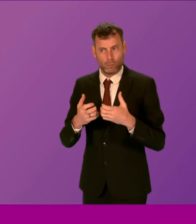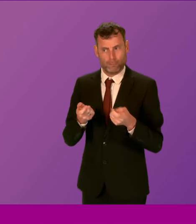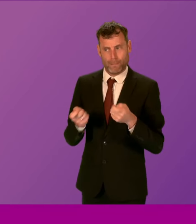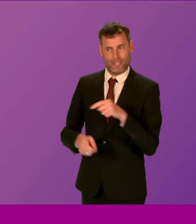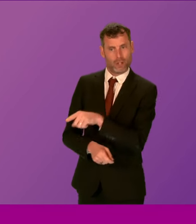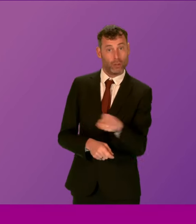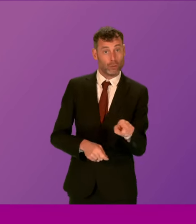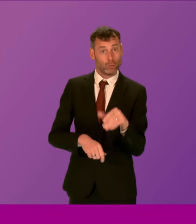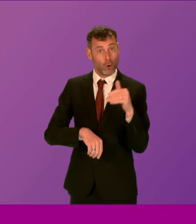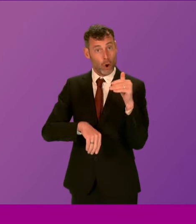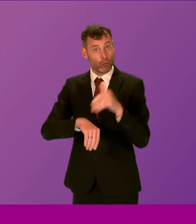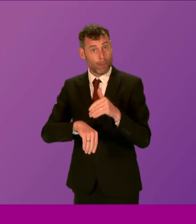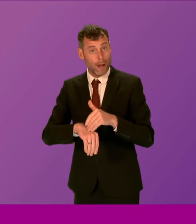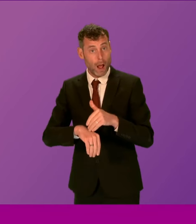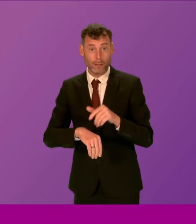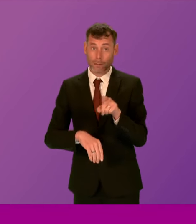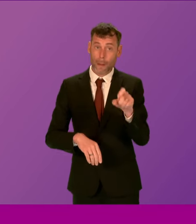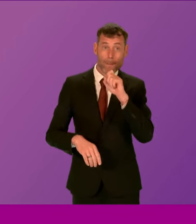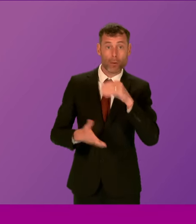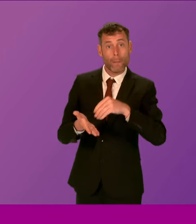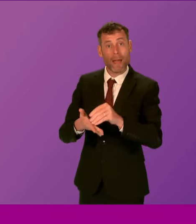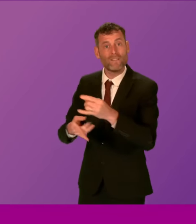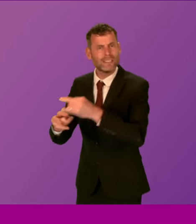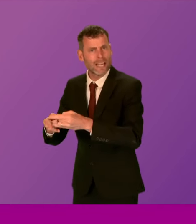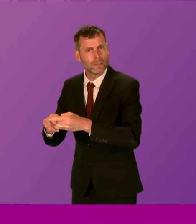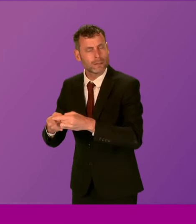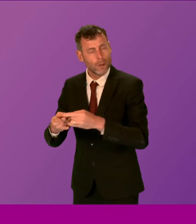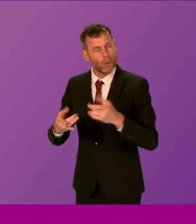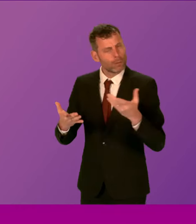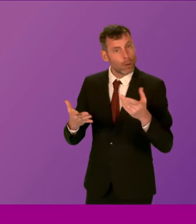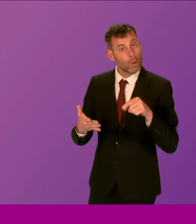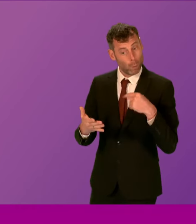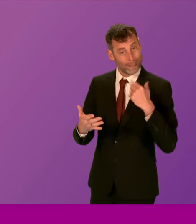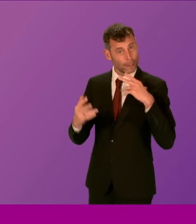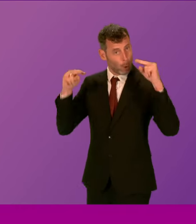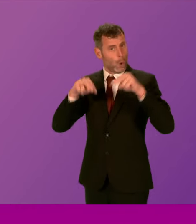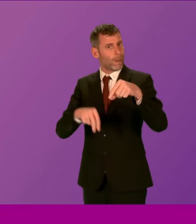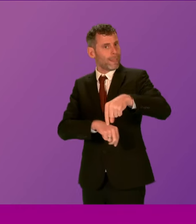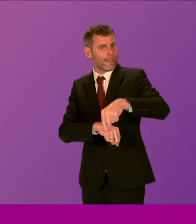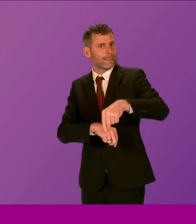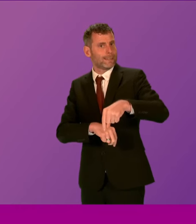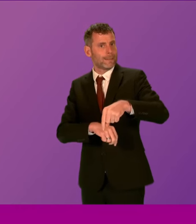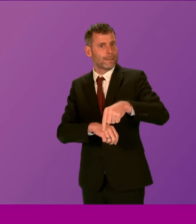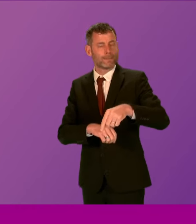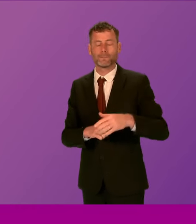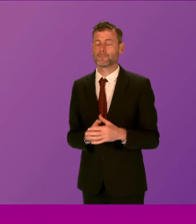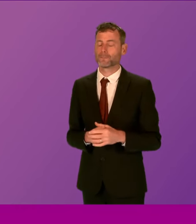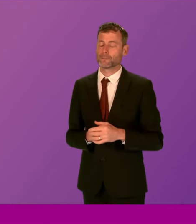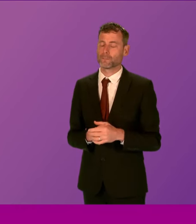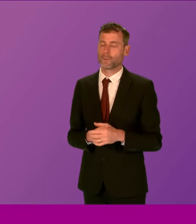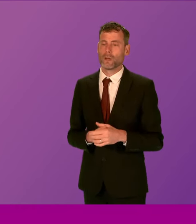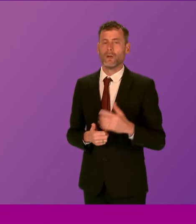of sex. So we have an important job to do within government to support women, regardless of any of their